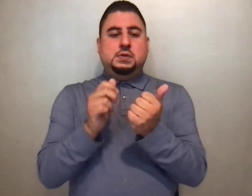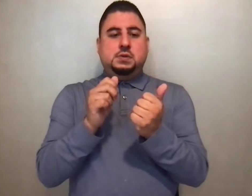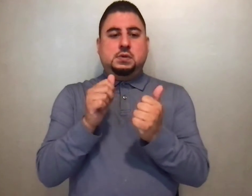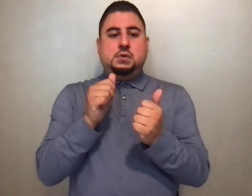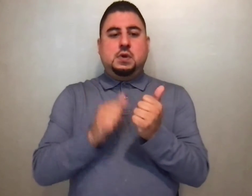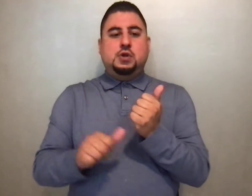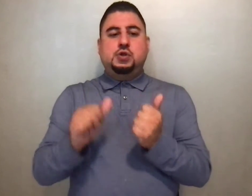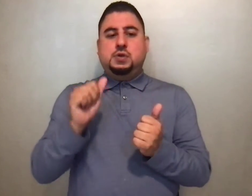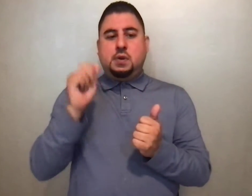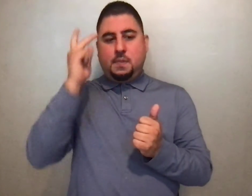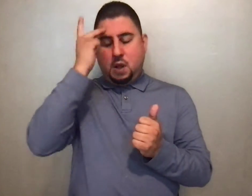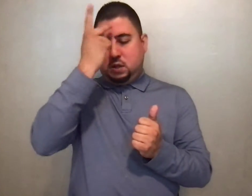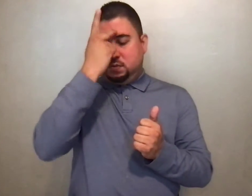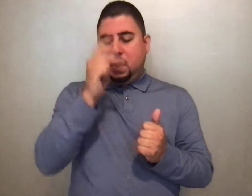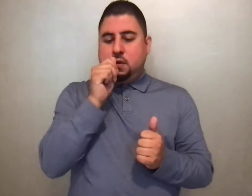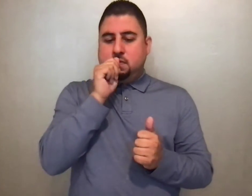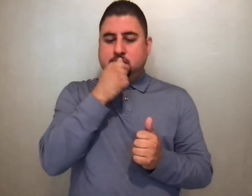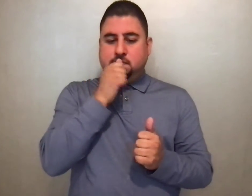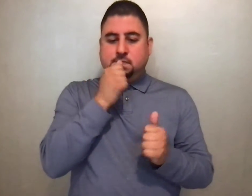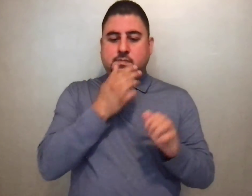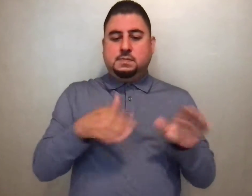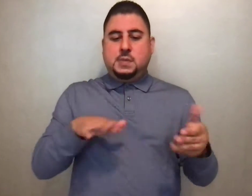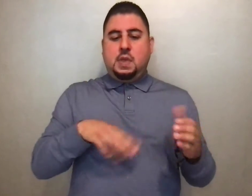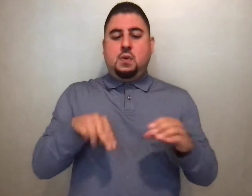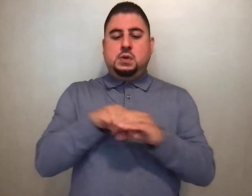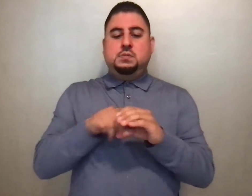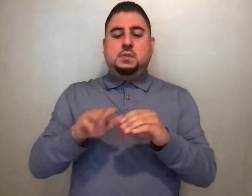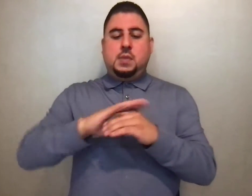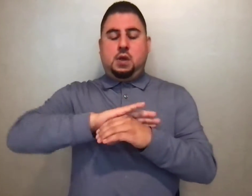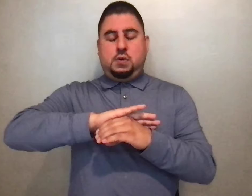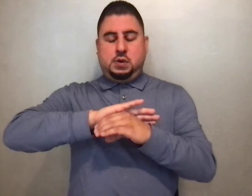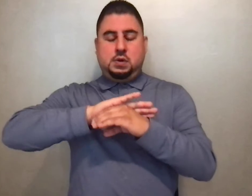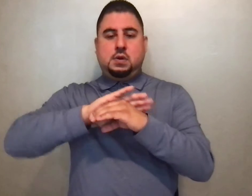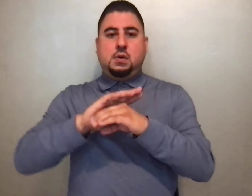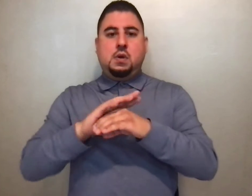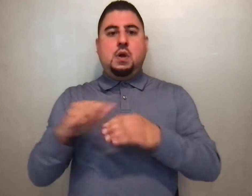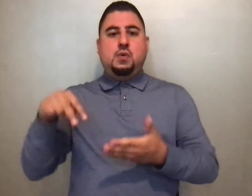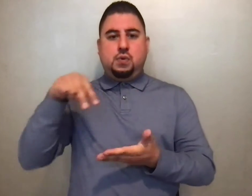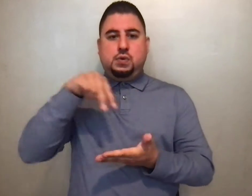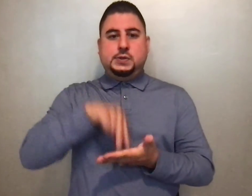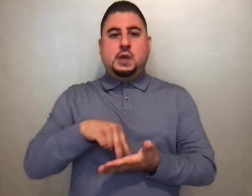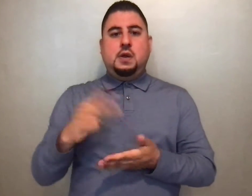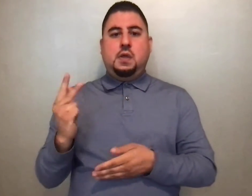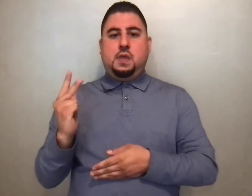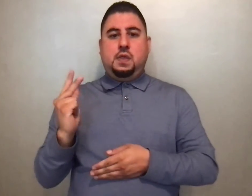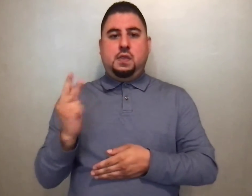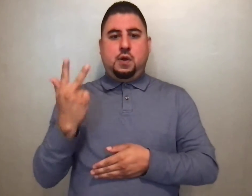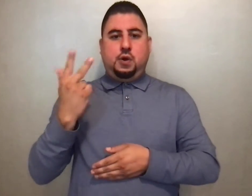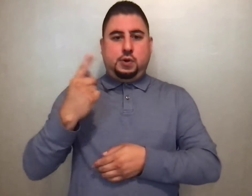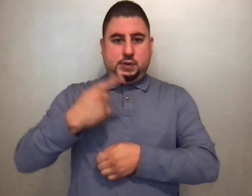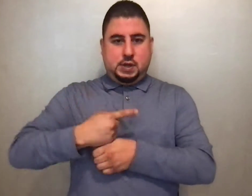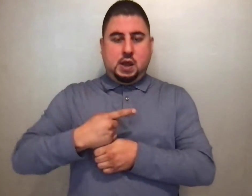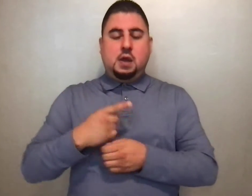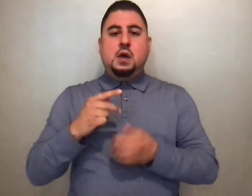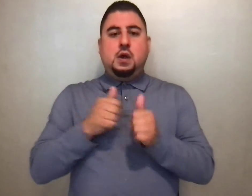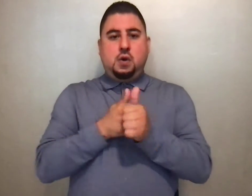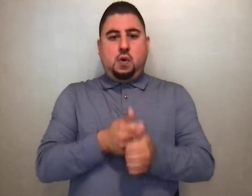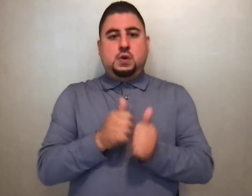under Pontius Pilate. He suffered death and was buried and rose again on the third day in accordance with the scriptures.